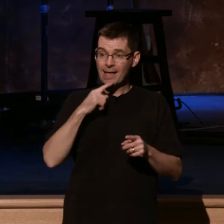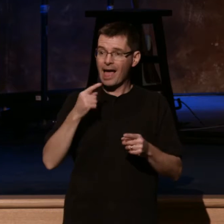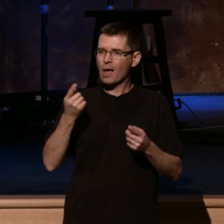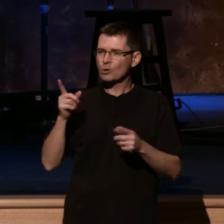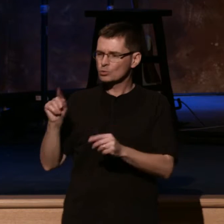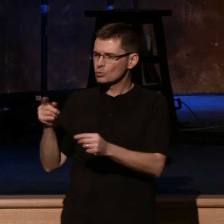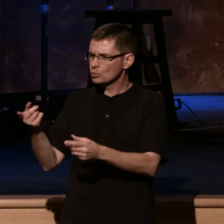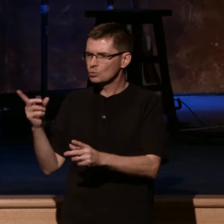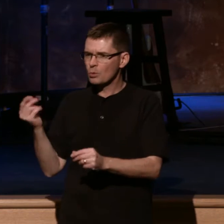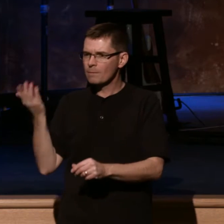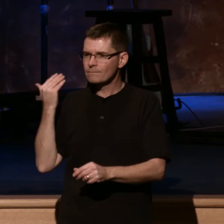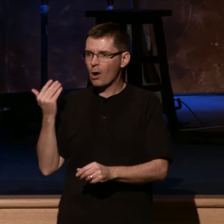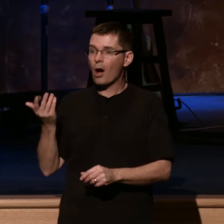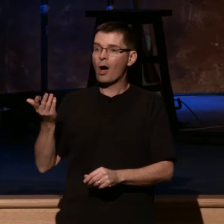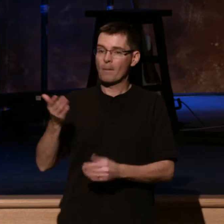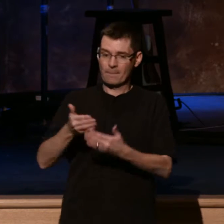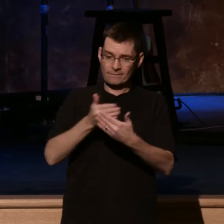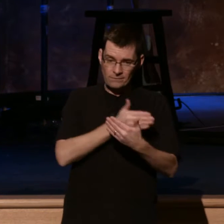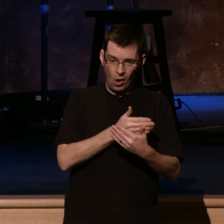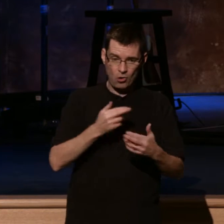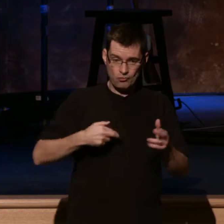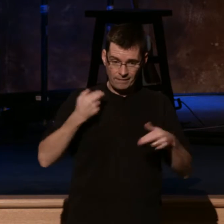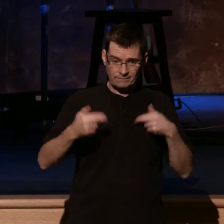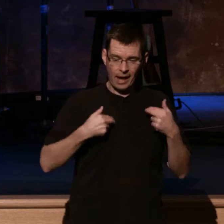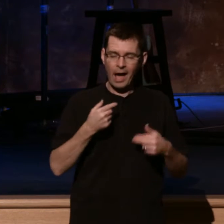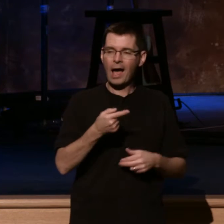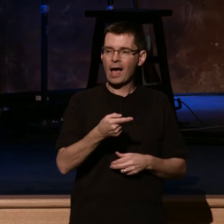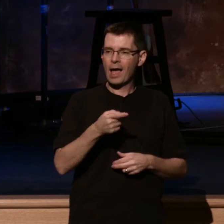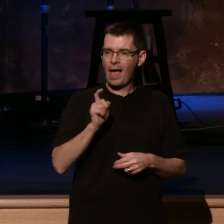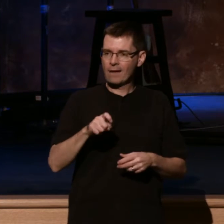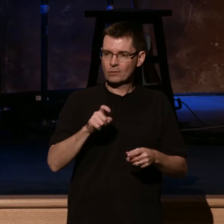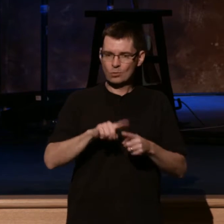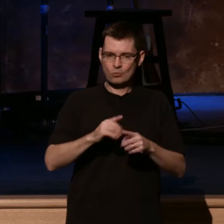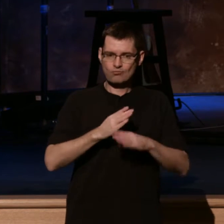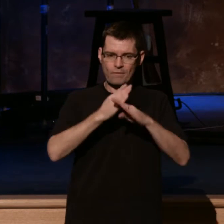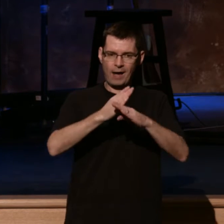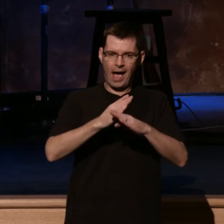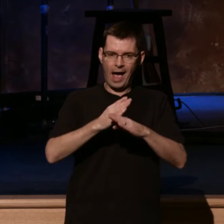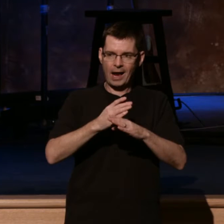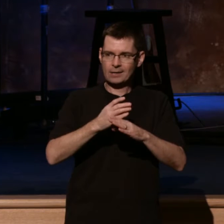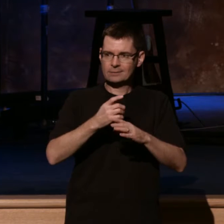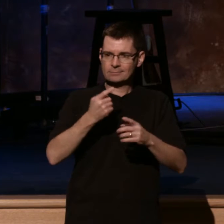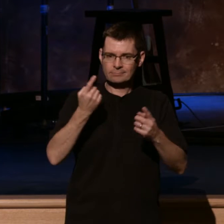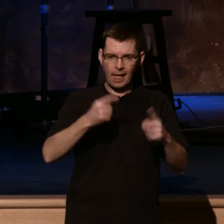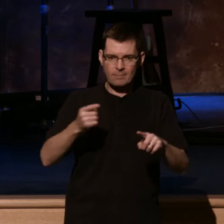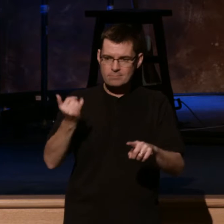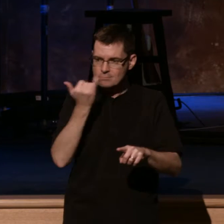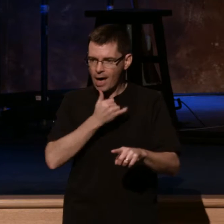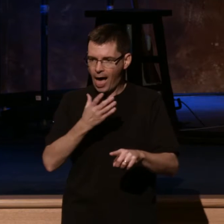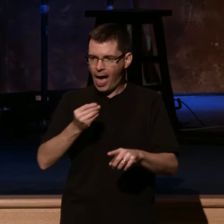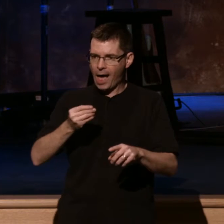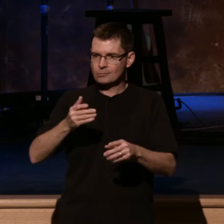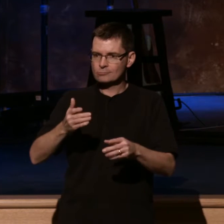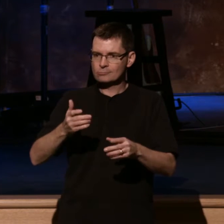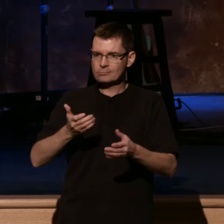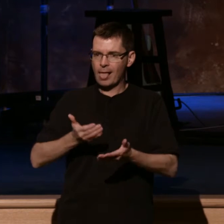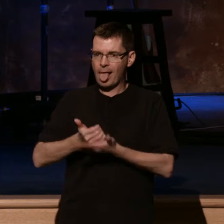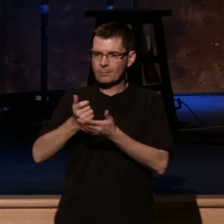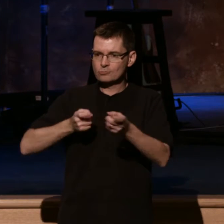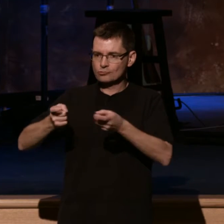we had two jobs, prevent crime and control the crowds. They basically said, well, what are you doing now? Well, there's really not much crime